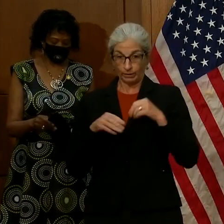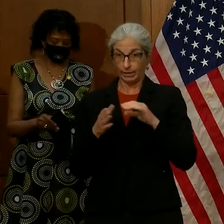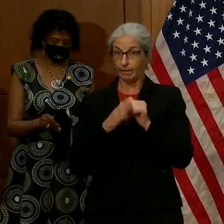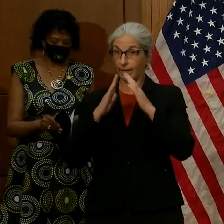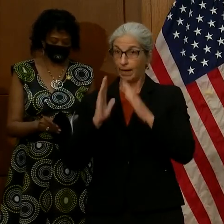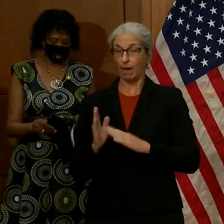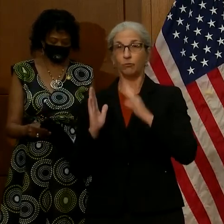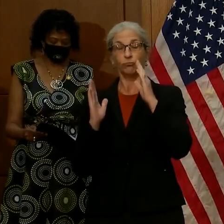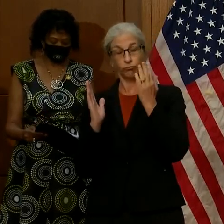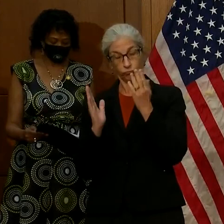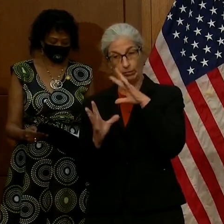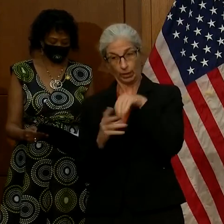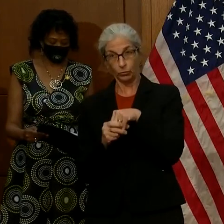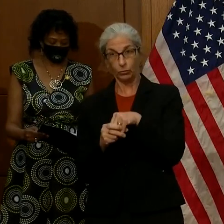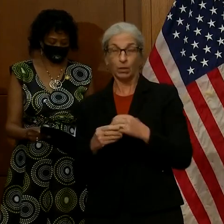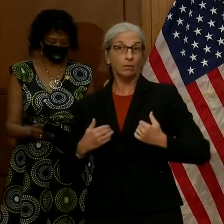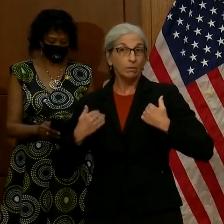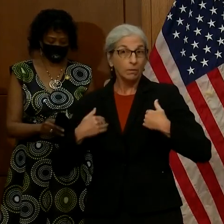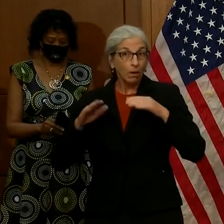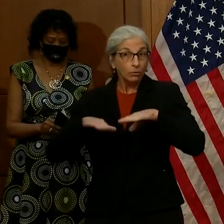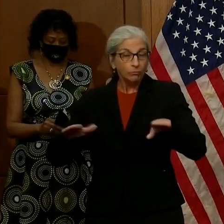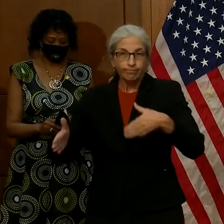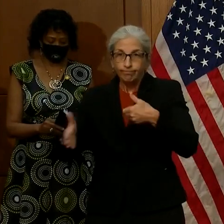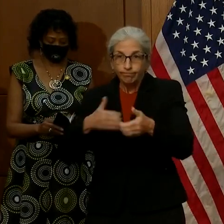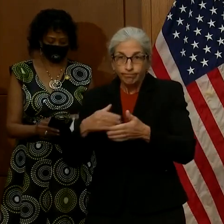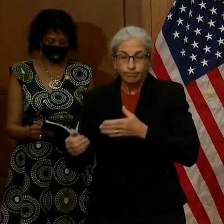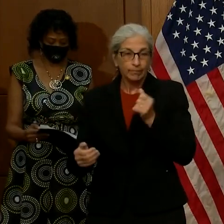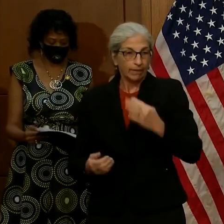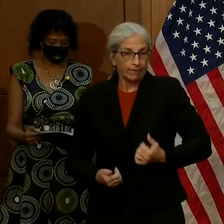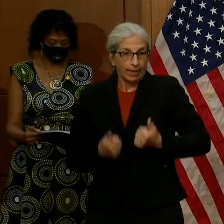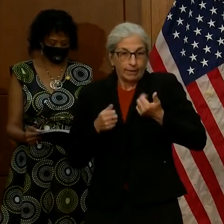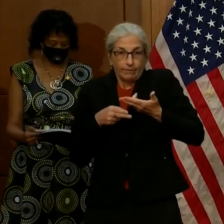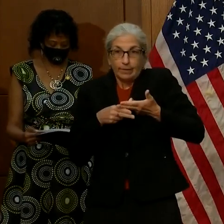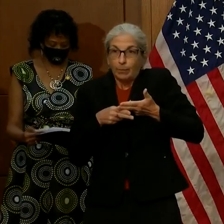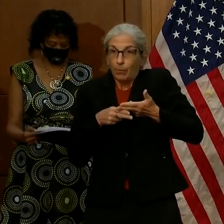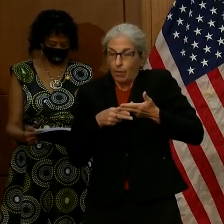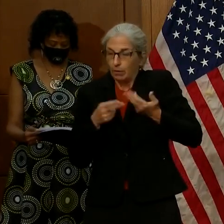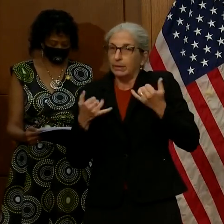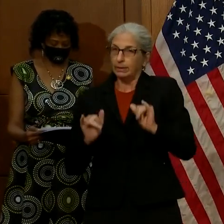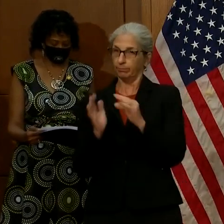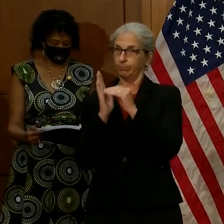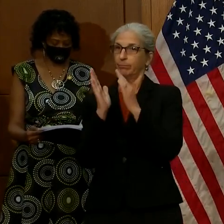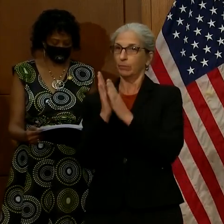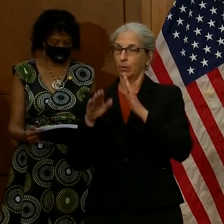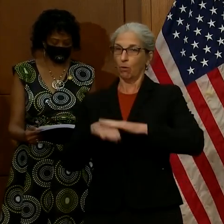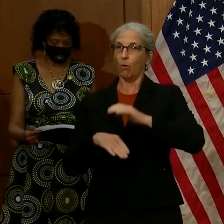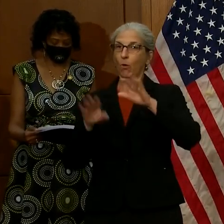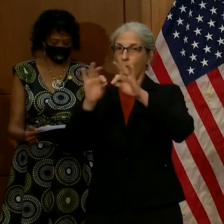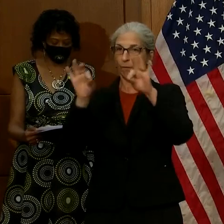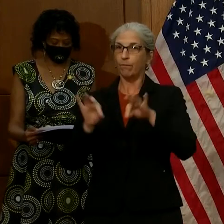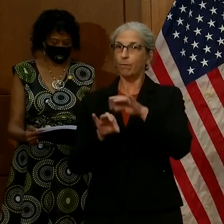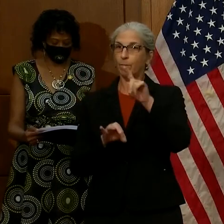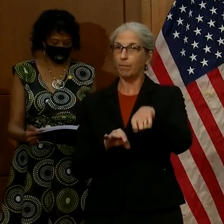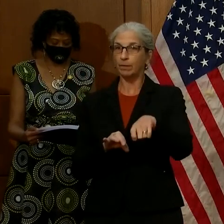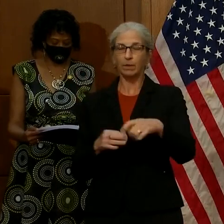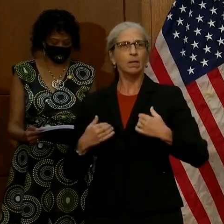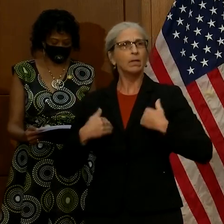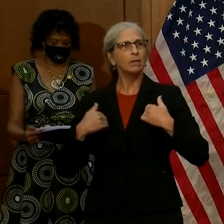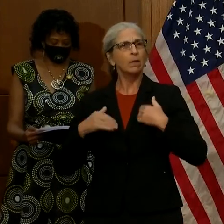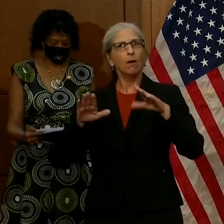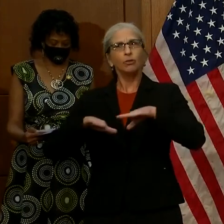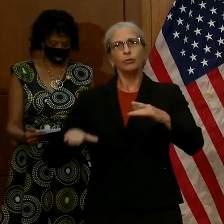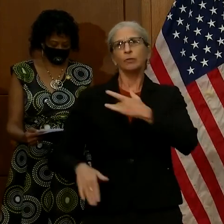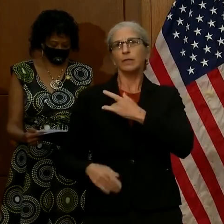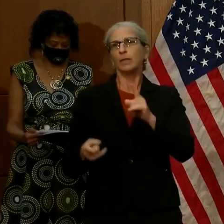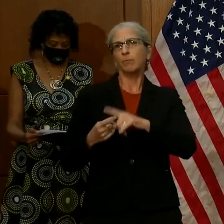including young children, even if it's only temporary. Young children are at the highest risk of being undercounted in the